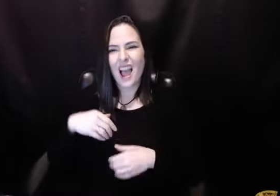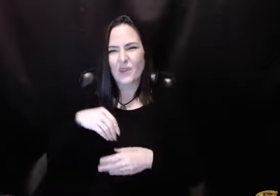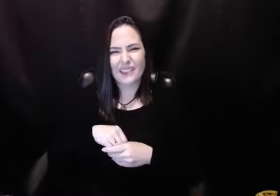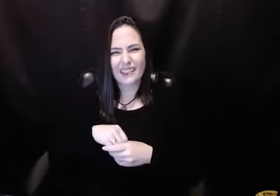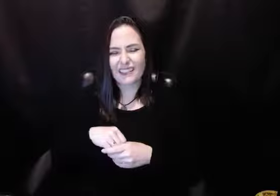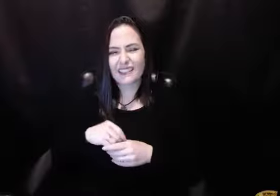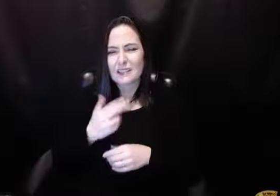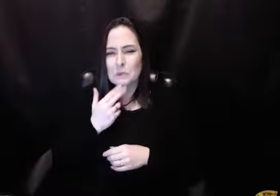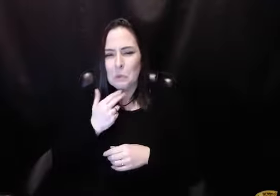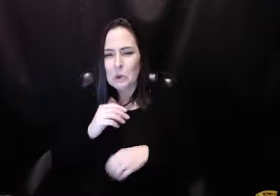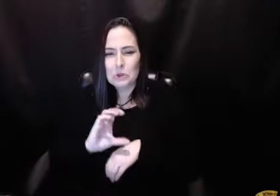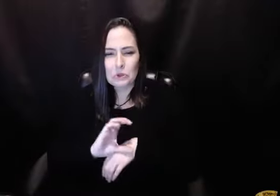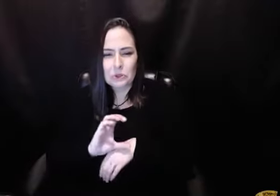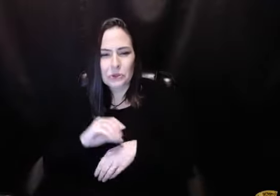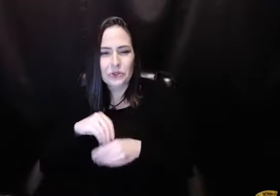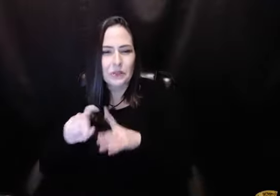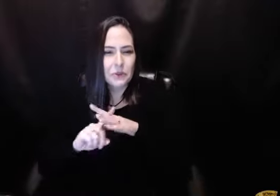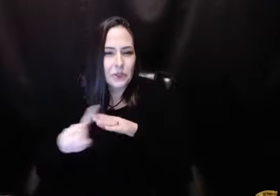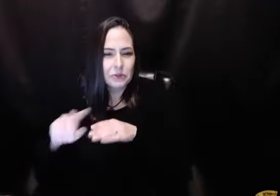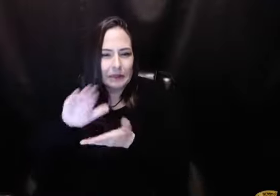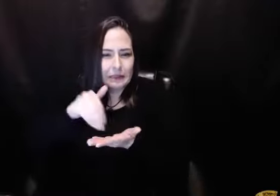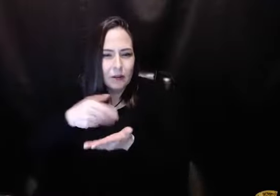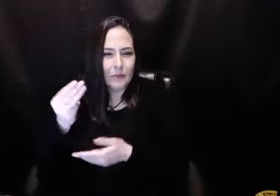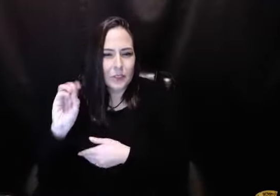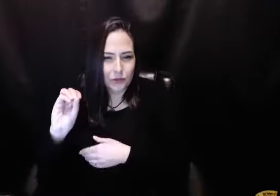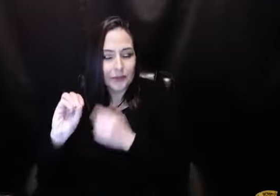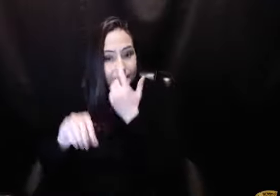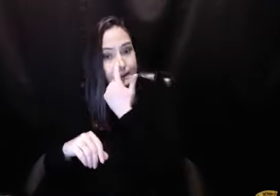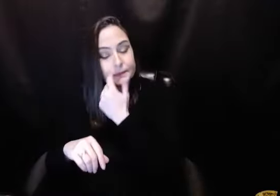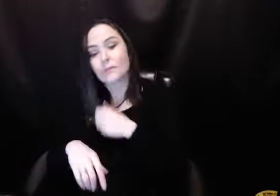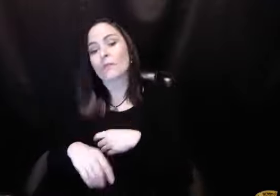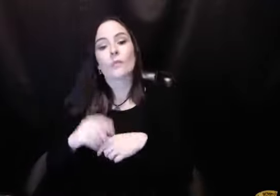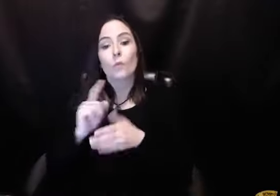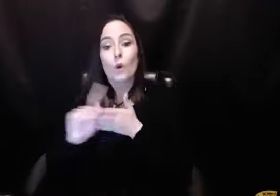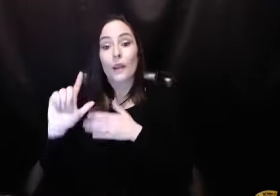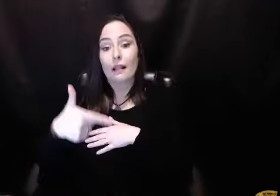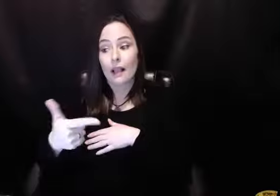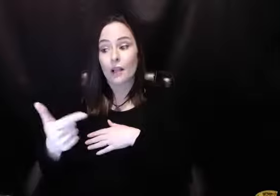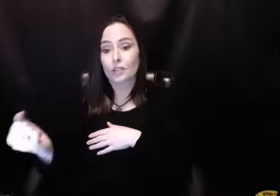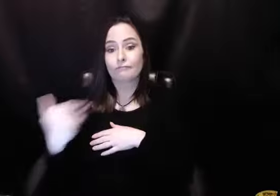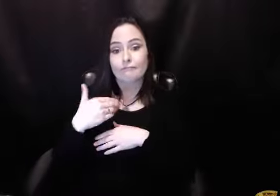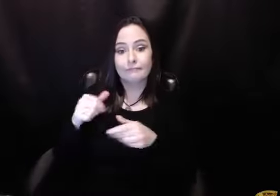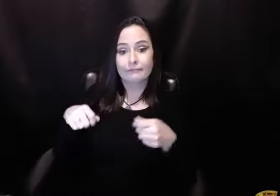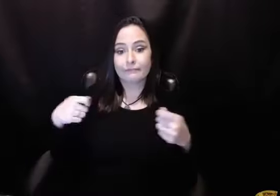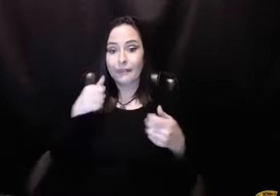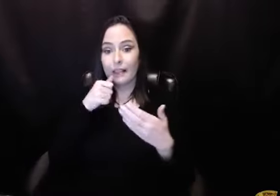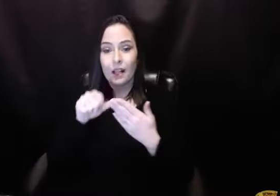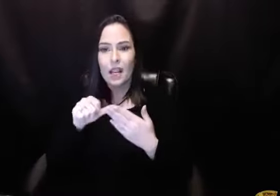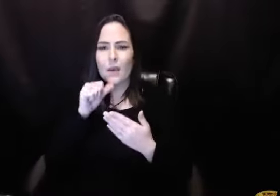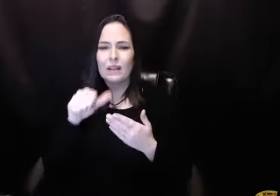three days from now, in a chapel, in a retreat center in Lee's Summit, Missouri. And a week later,